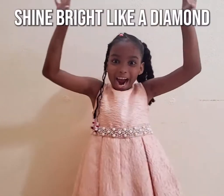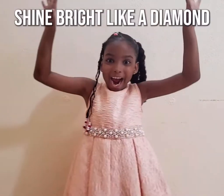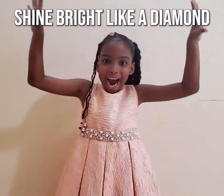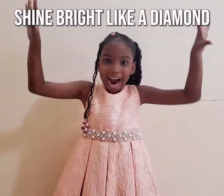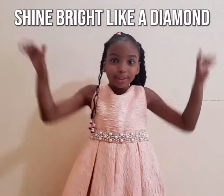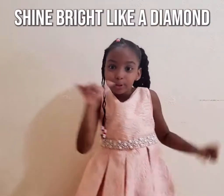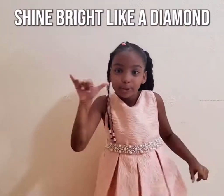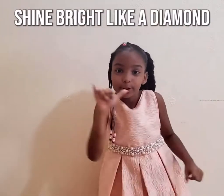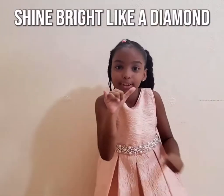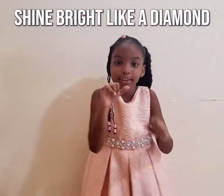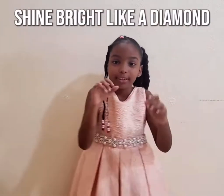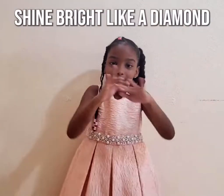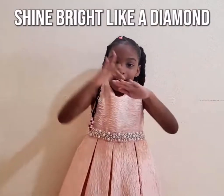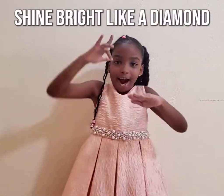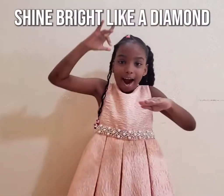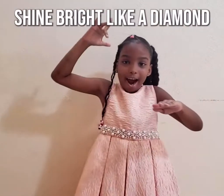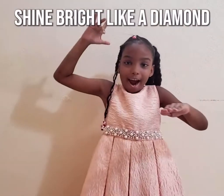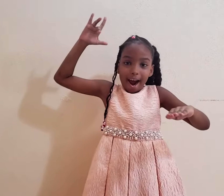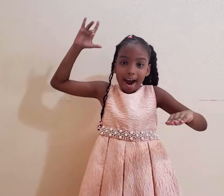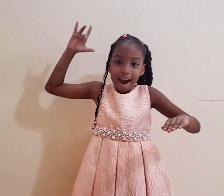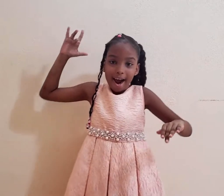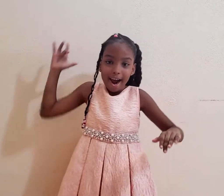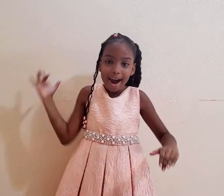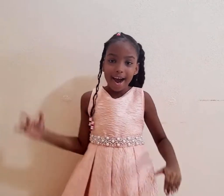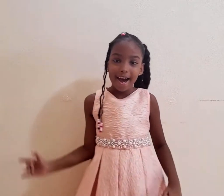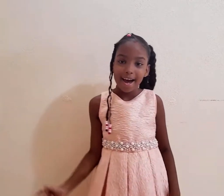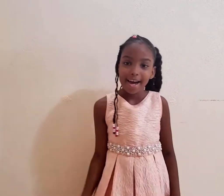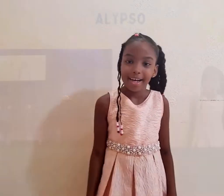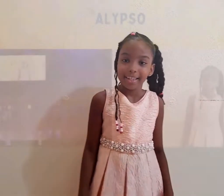Shine bright like a diamond